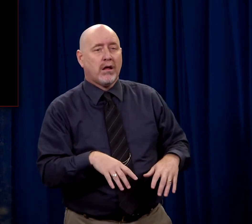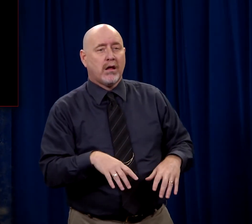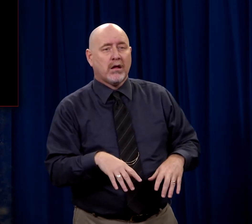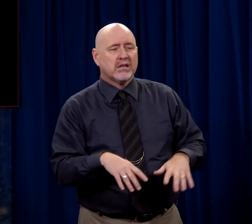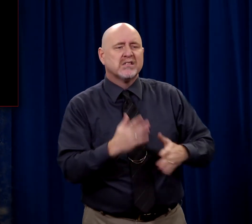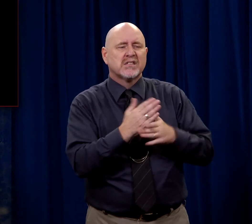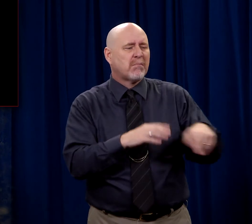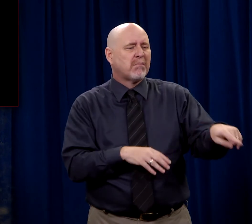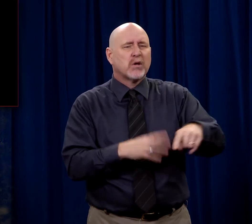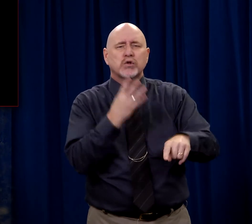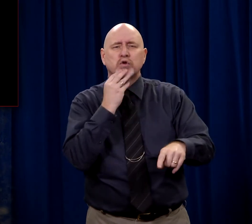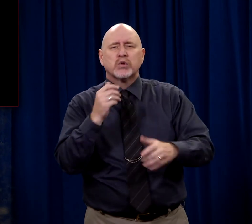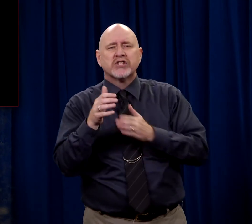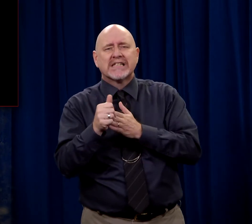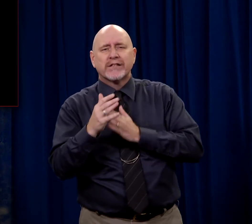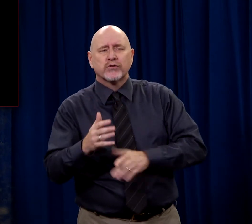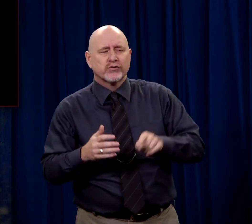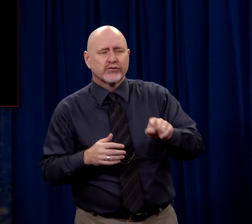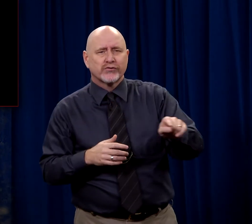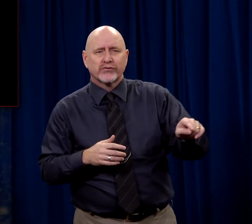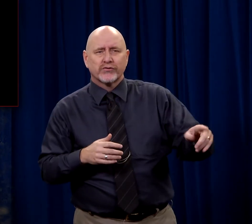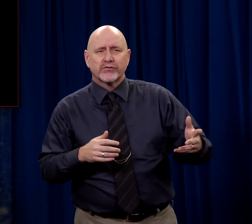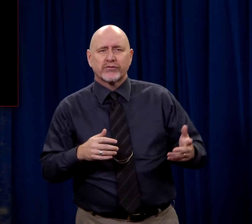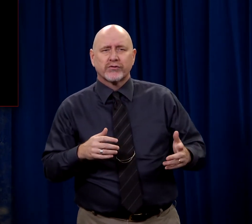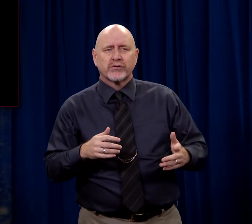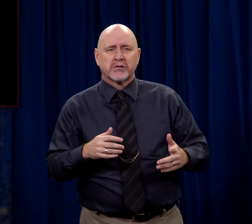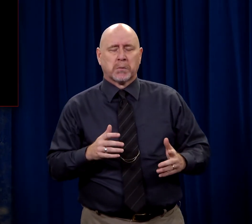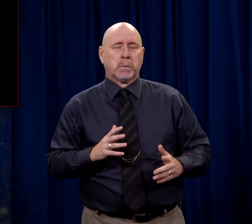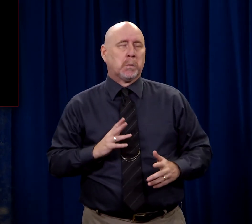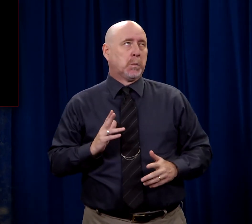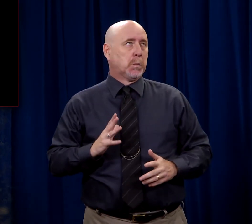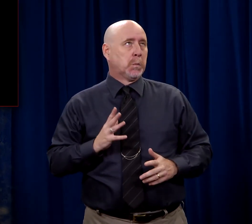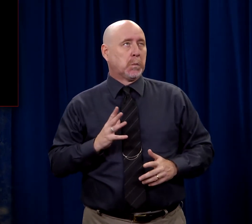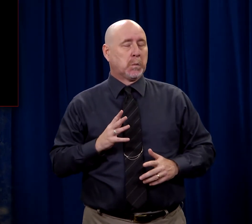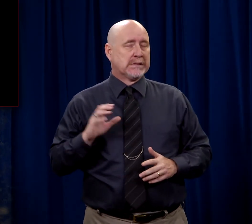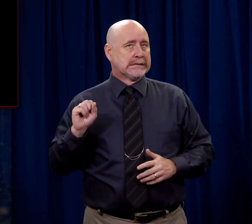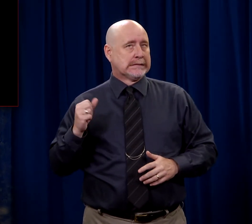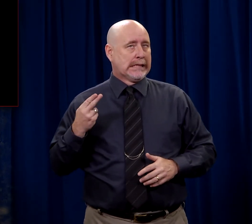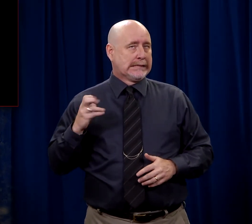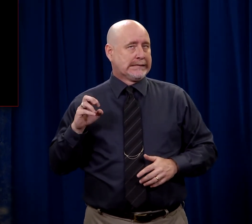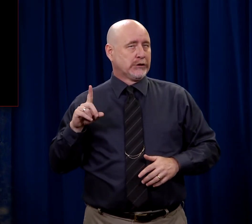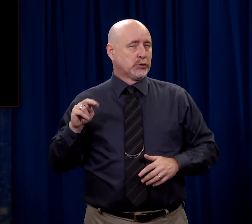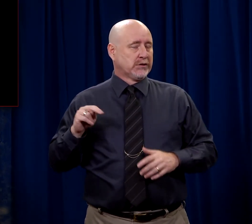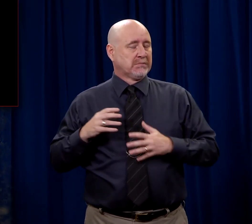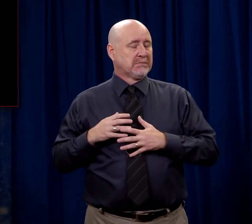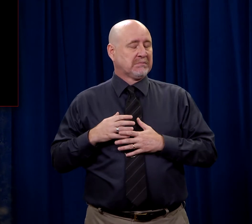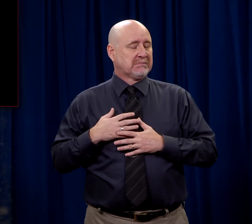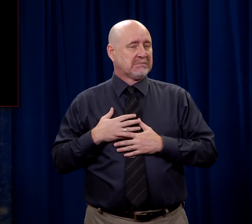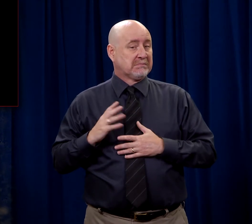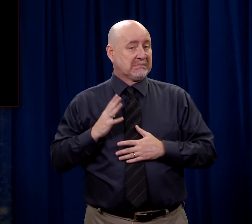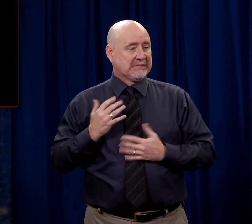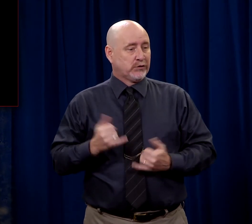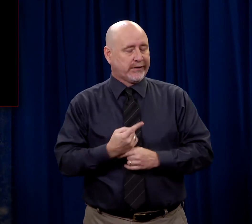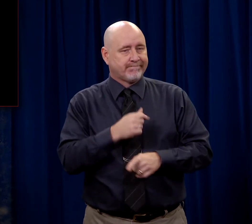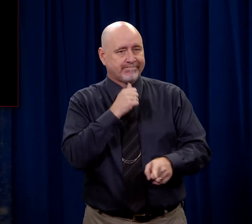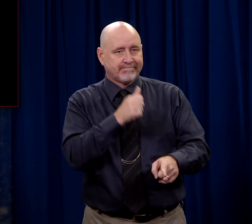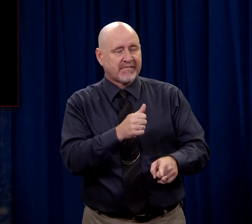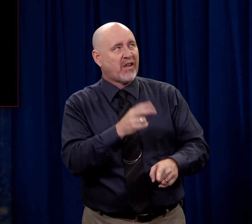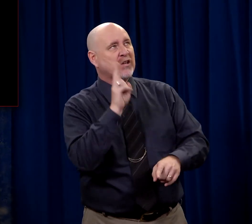cross, some of them are these Jewish leaders, these dignified men of the Sanhedrin, but they're not dignified today.